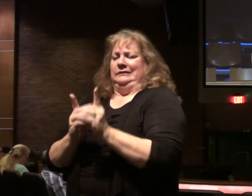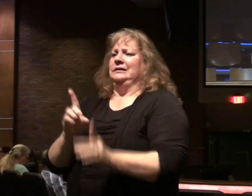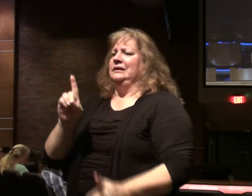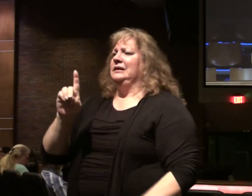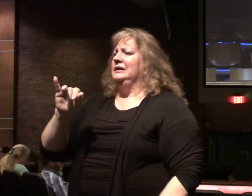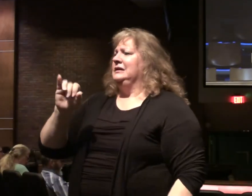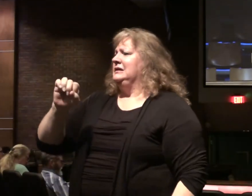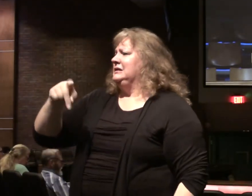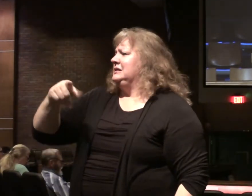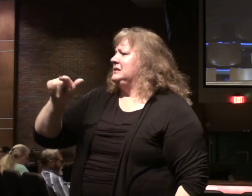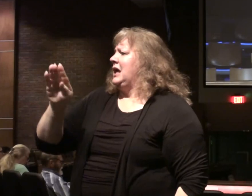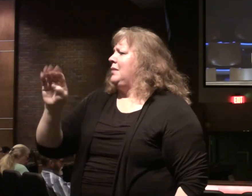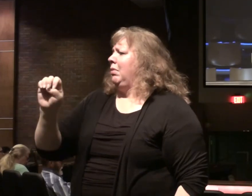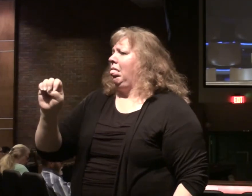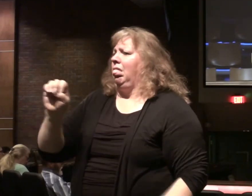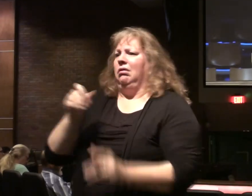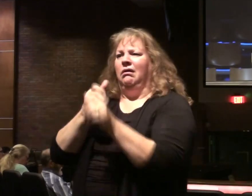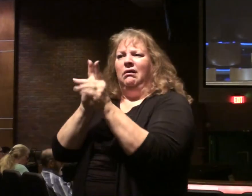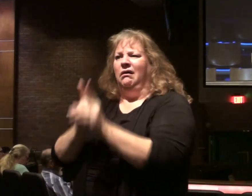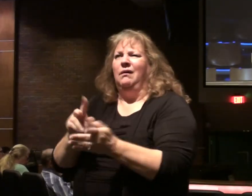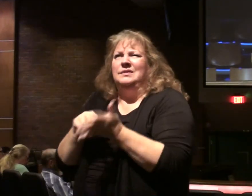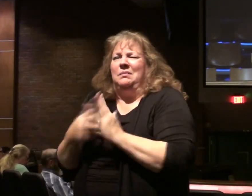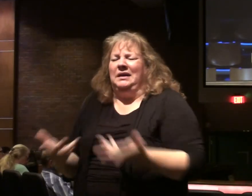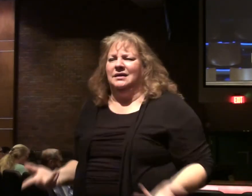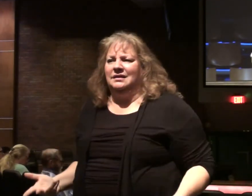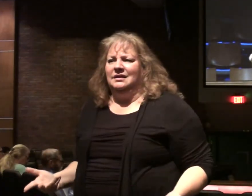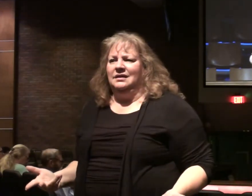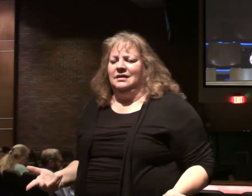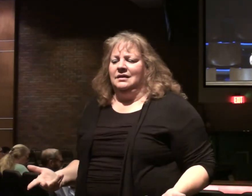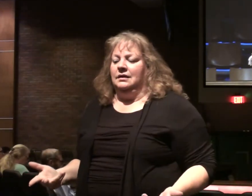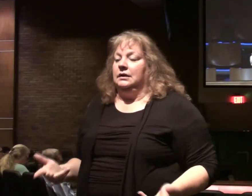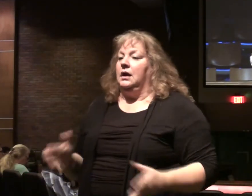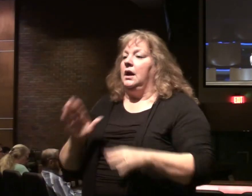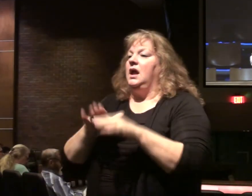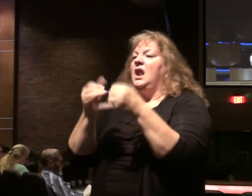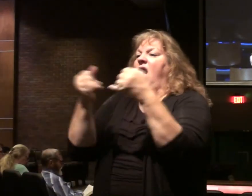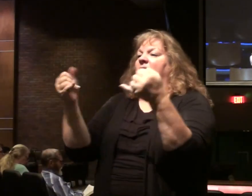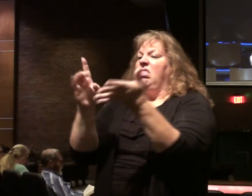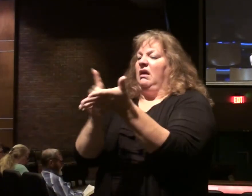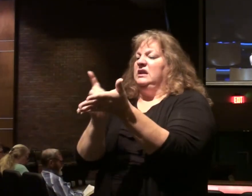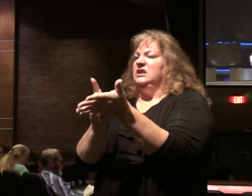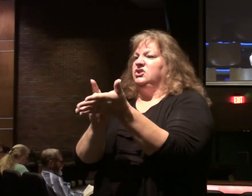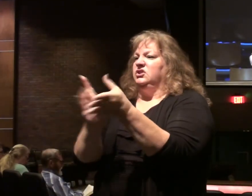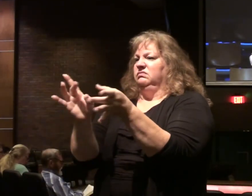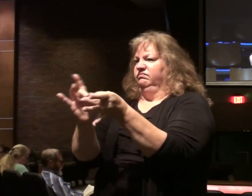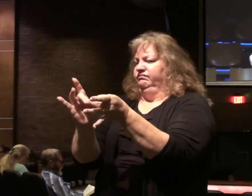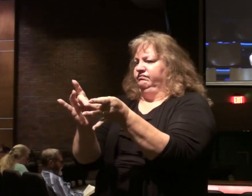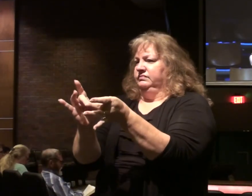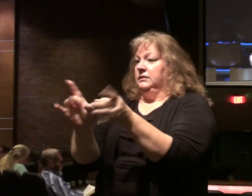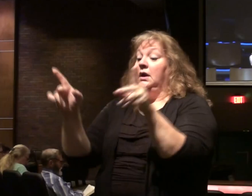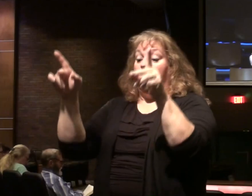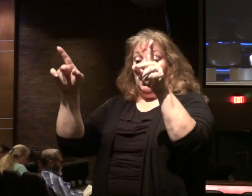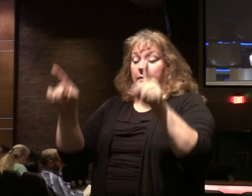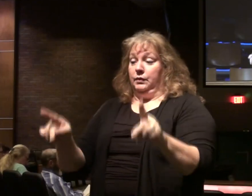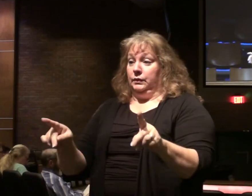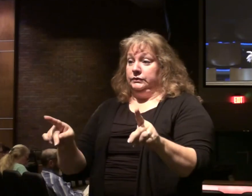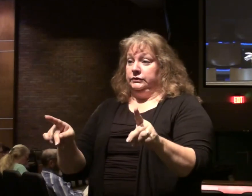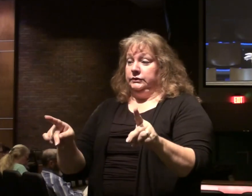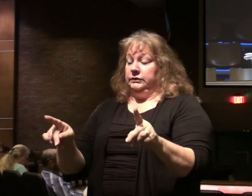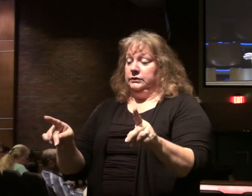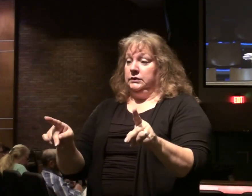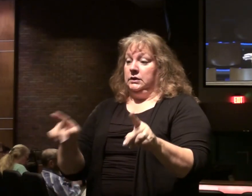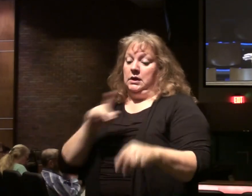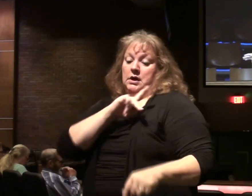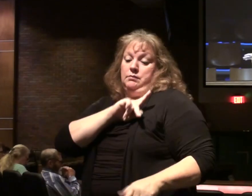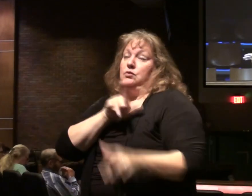What is a disciple of Jesus Christ? One online dictionary said this. A person followed, a